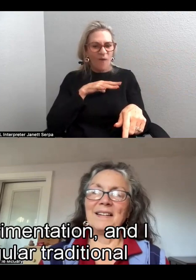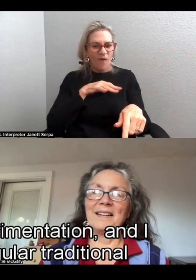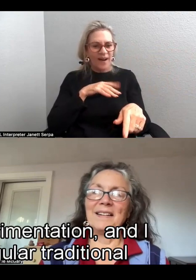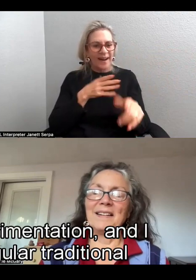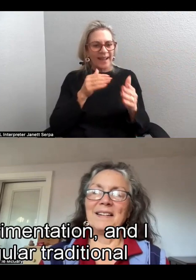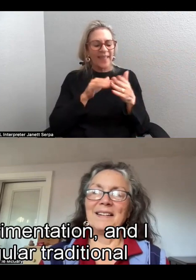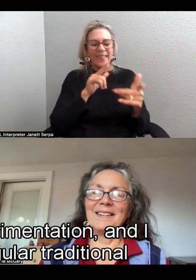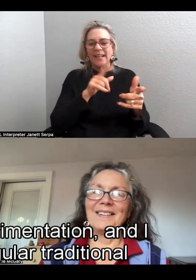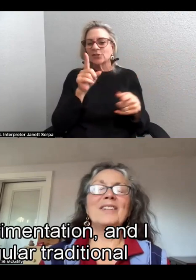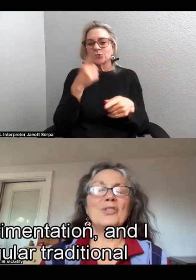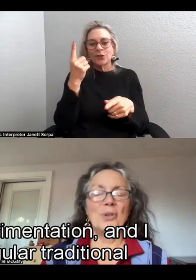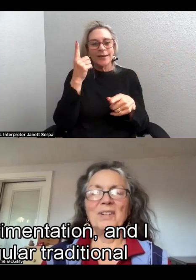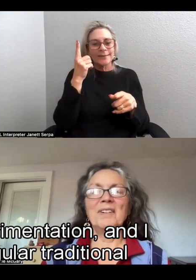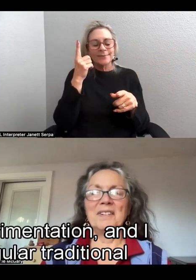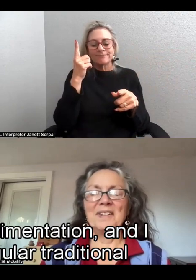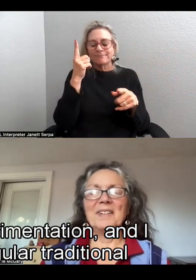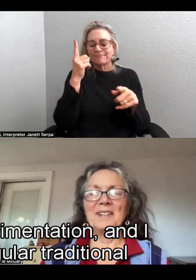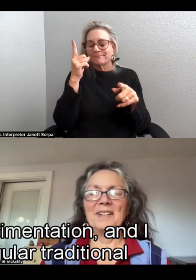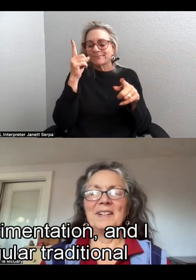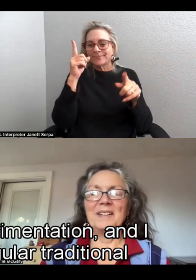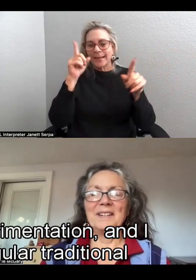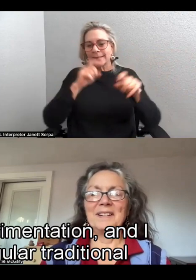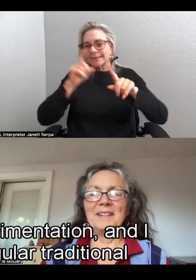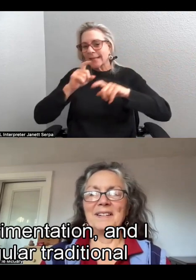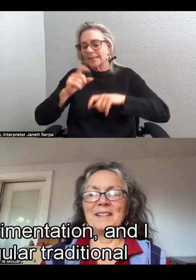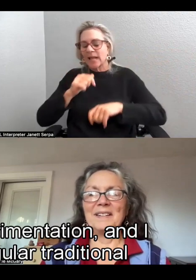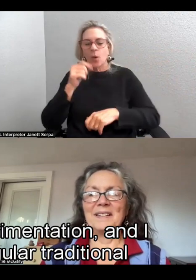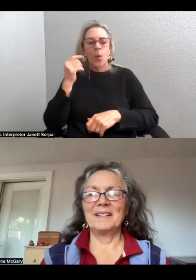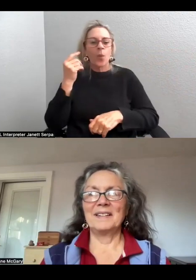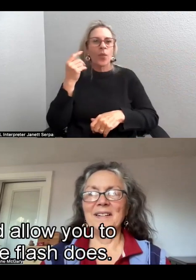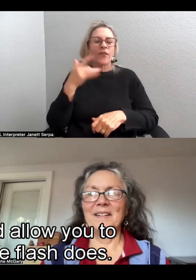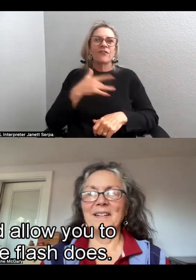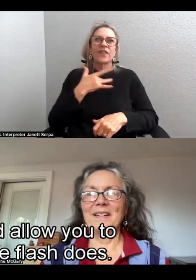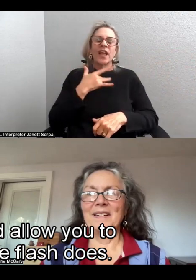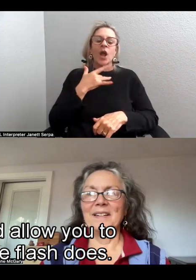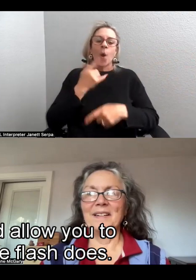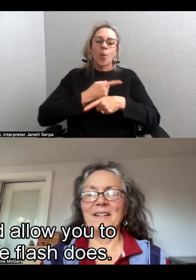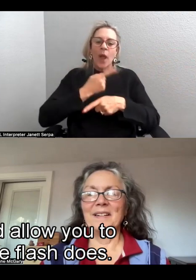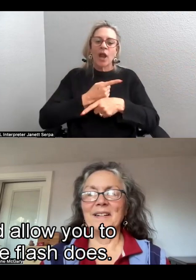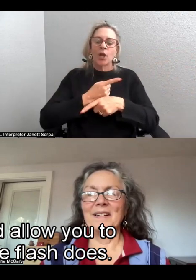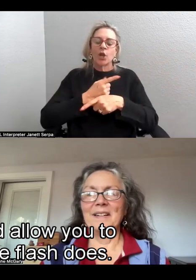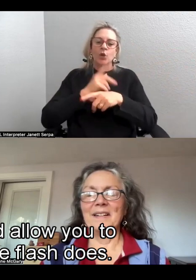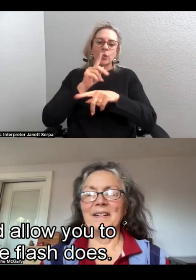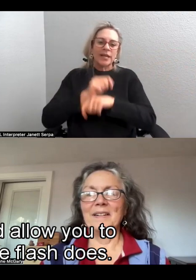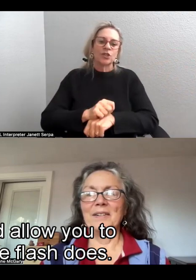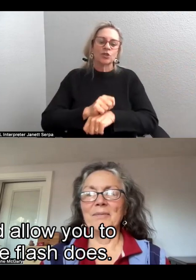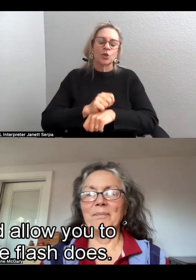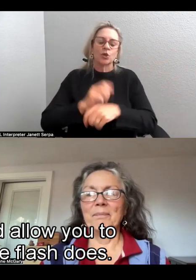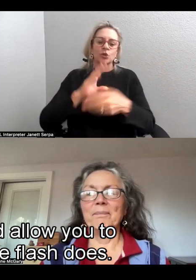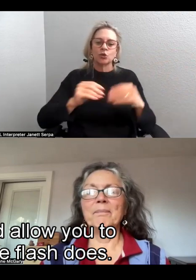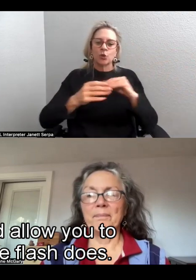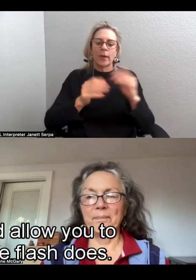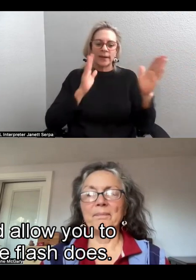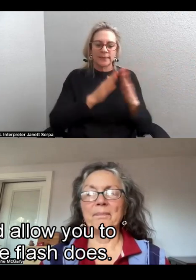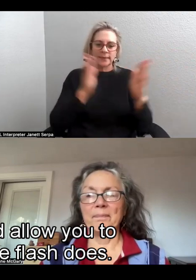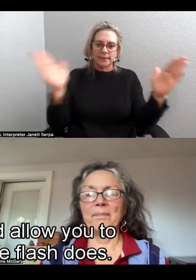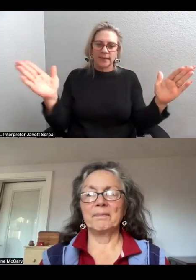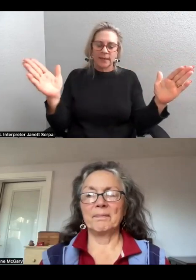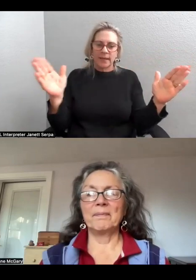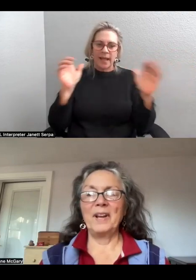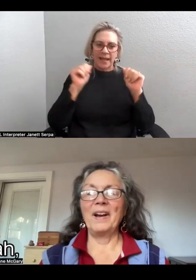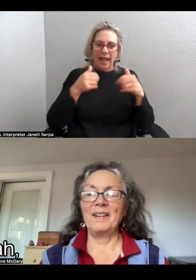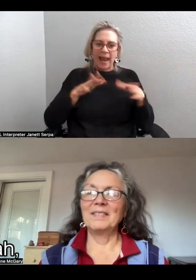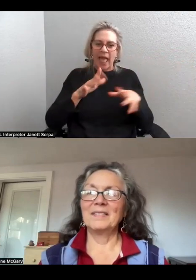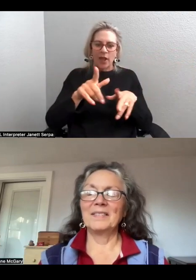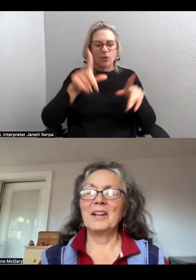this is experimentation and I don't think a regular traditional storyline would allow you to experiment like Flash does.